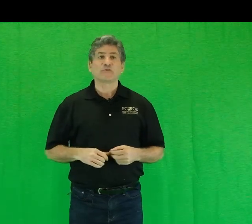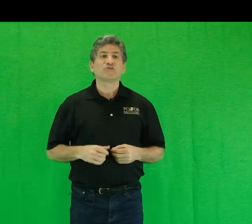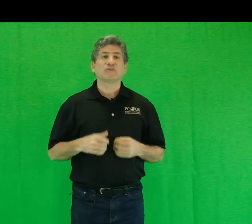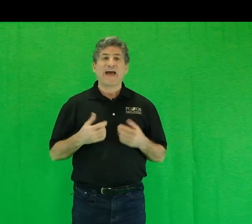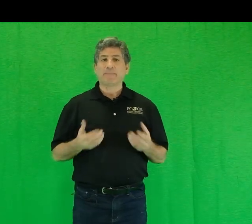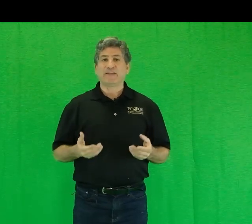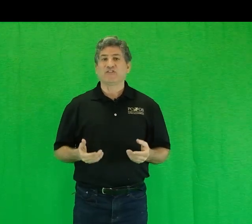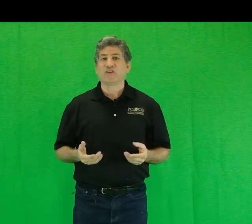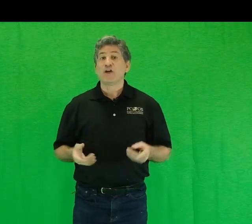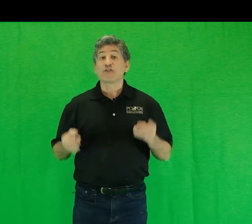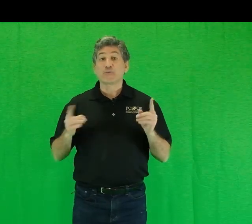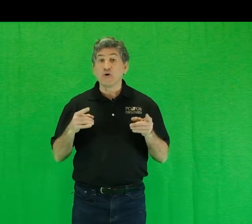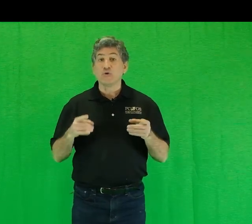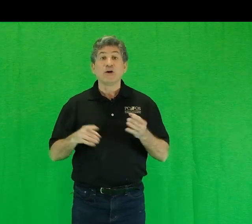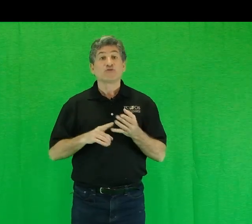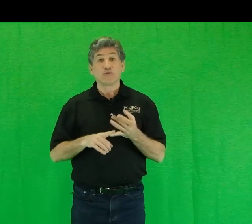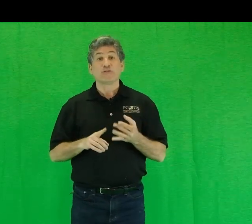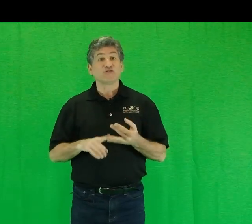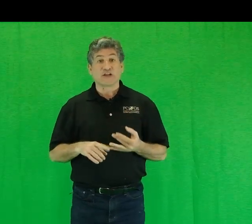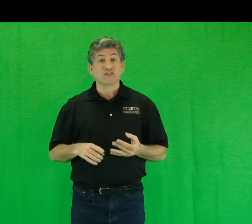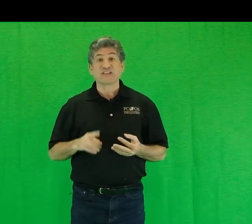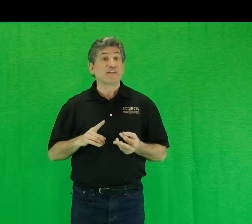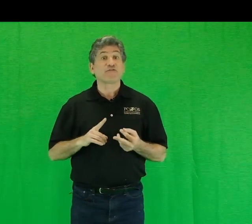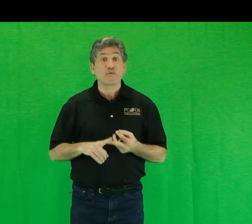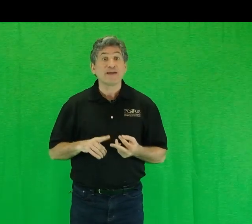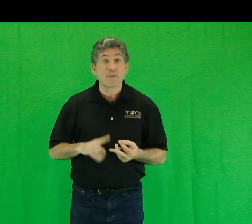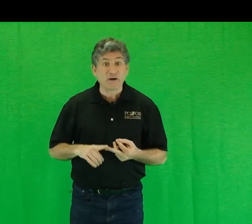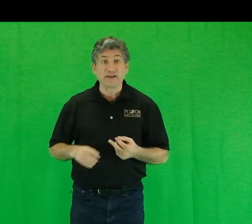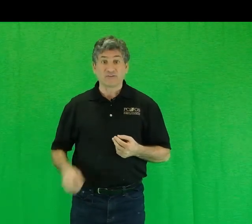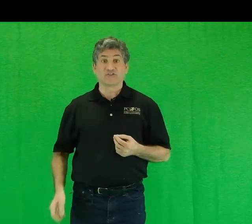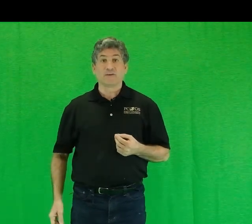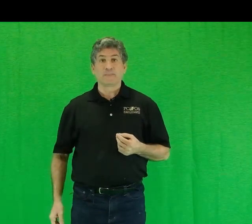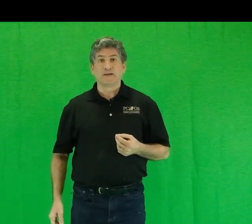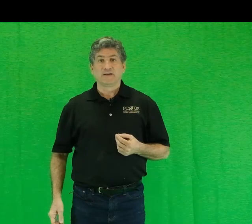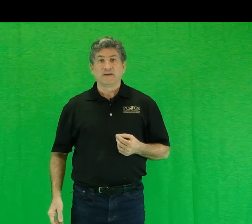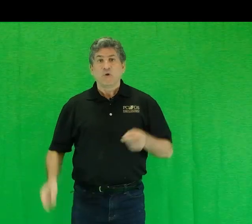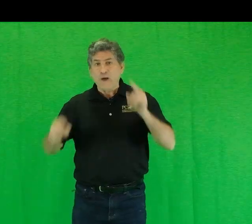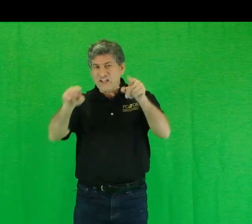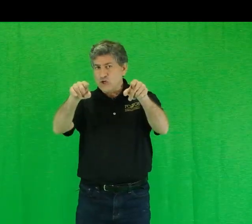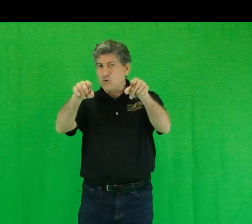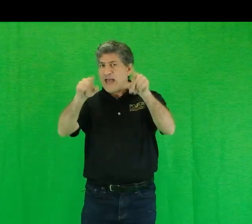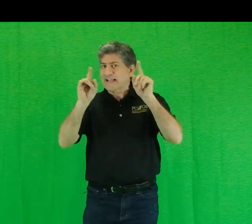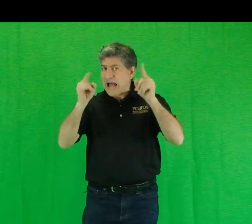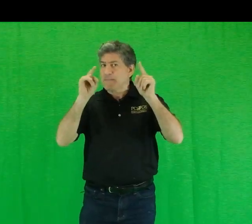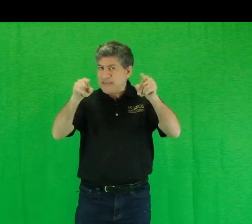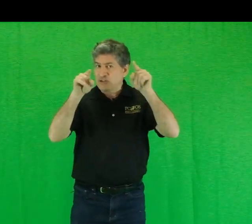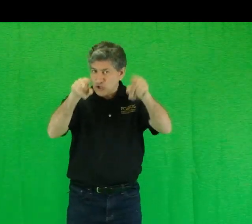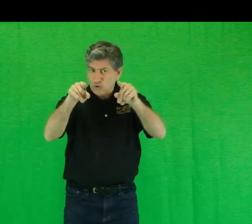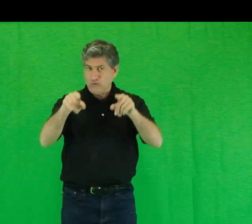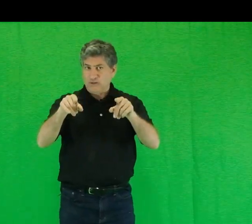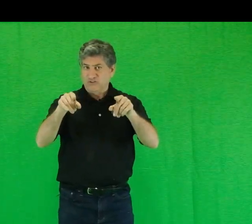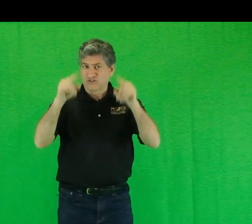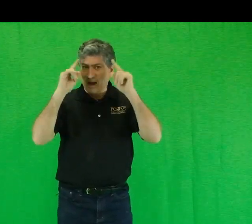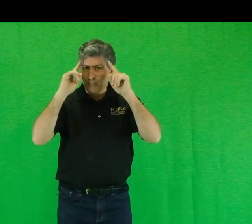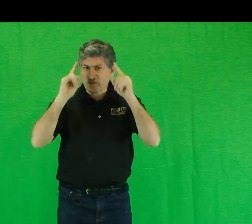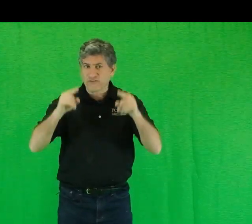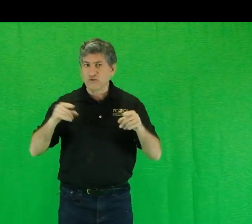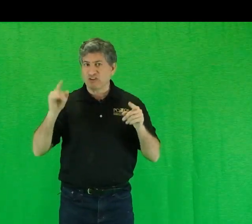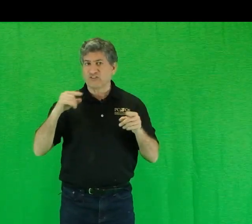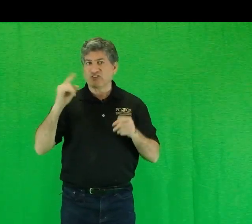pursuit of happiness through truth and justice and free markets. When you, and I mean you, stop refusing to see